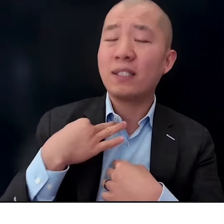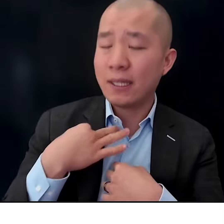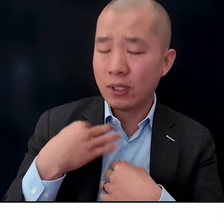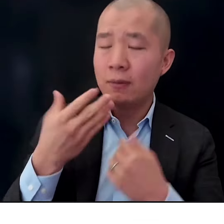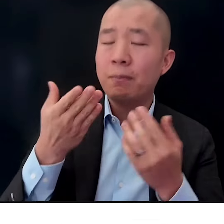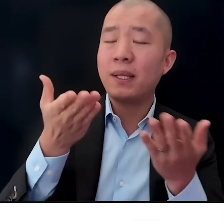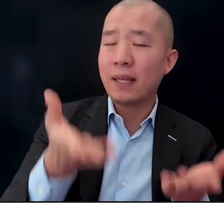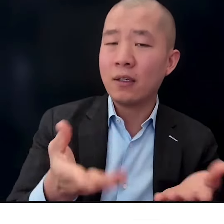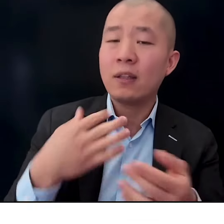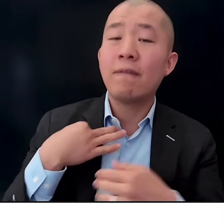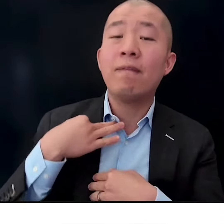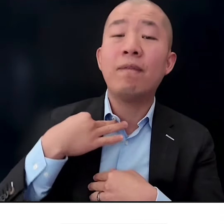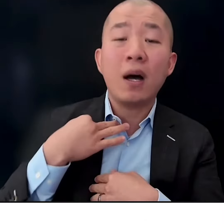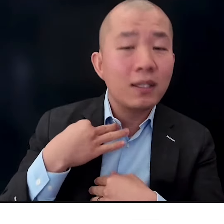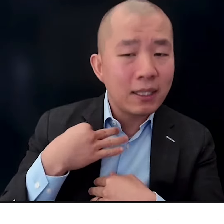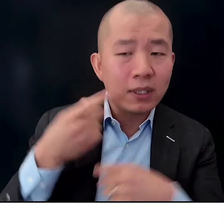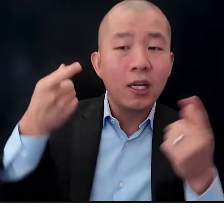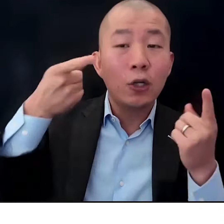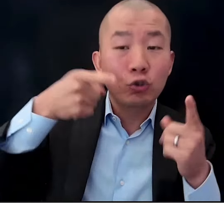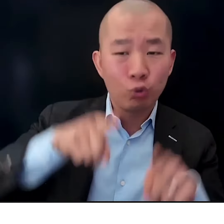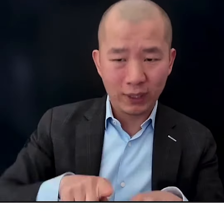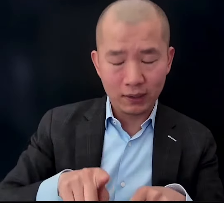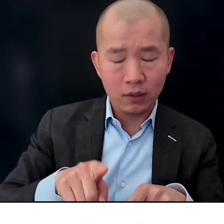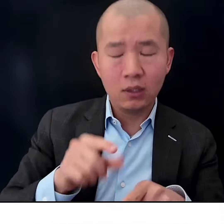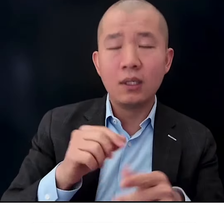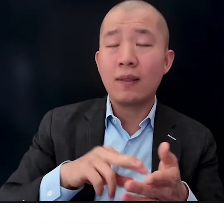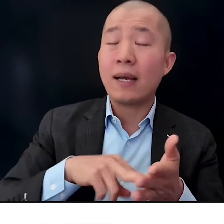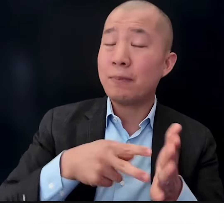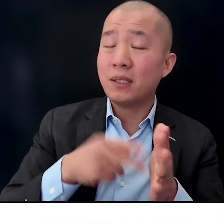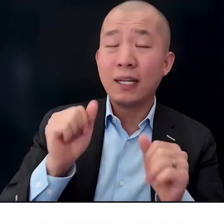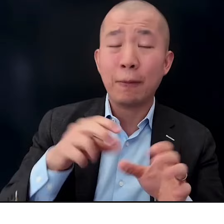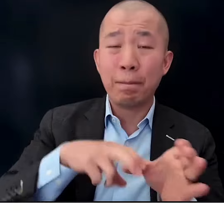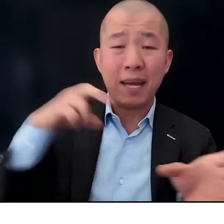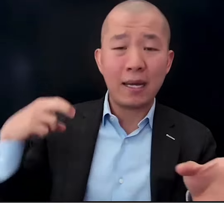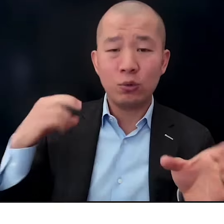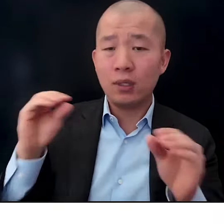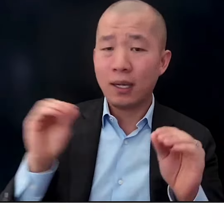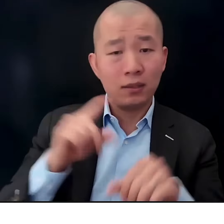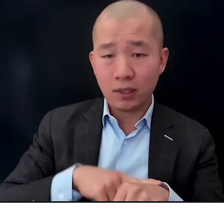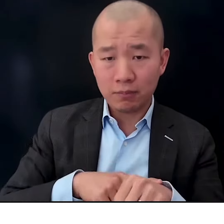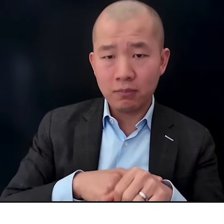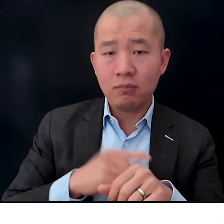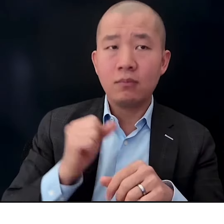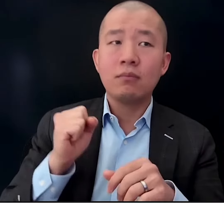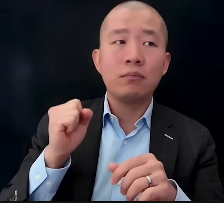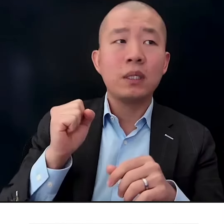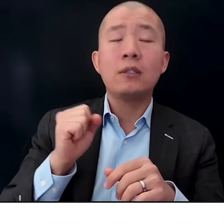It's a voluntary agreement, meaning they can back out at any time. That